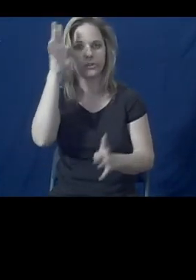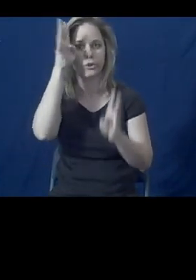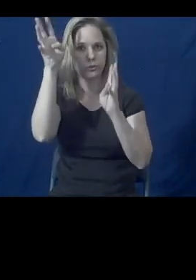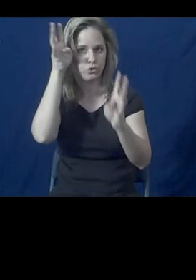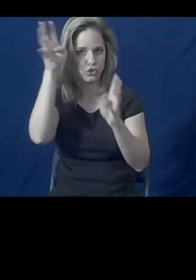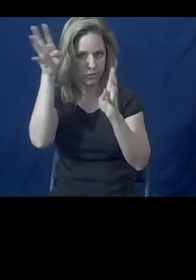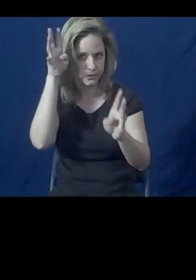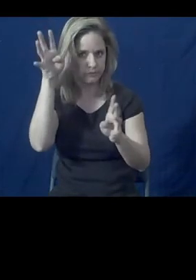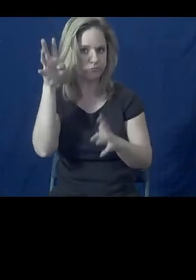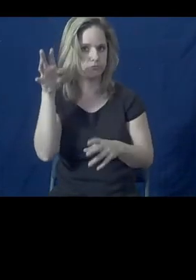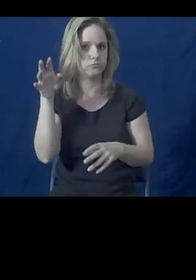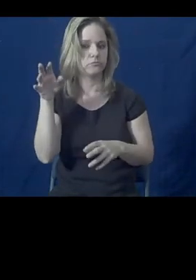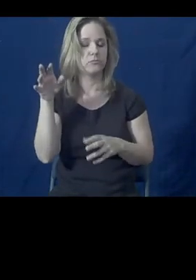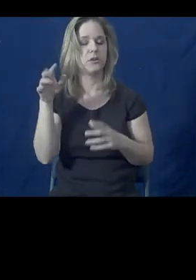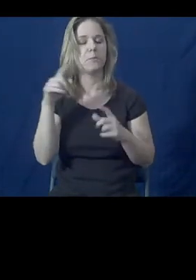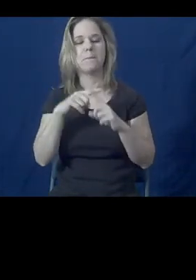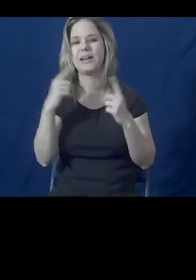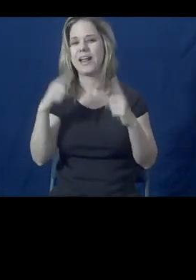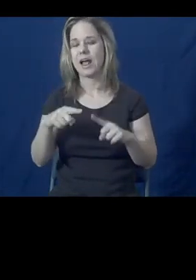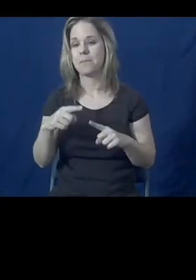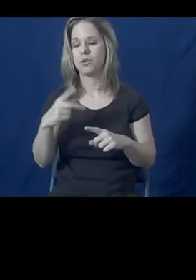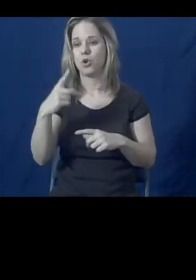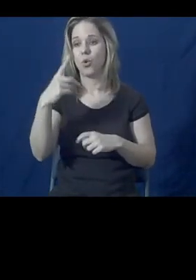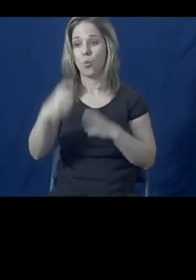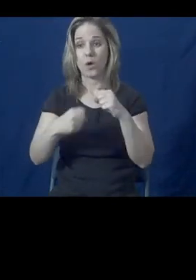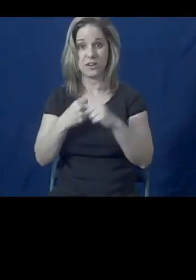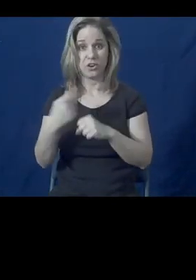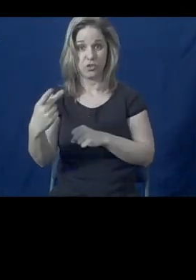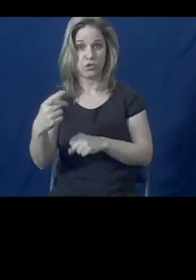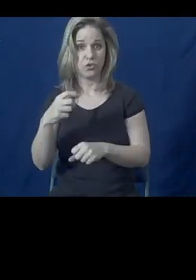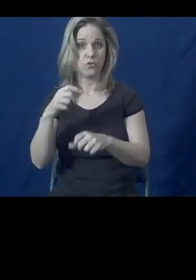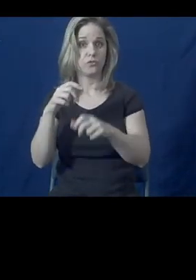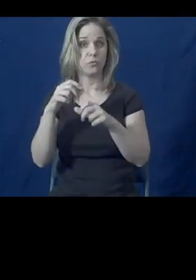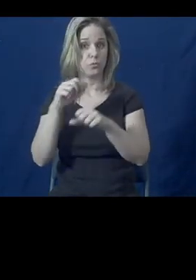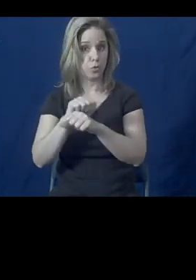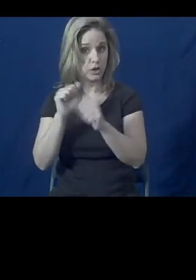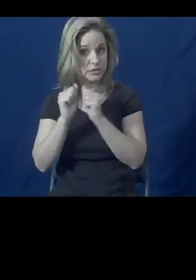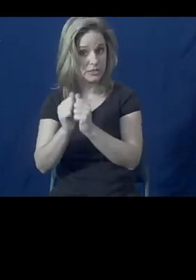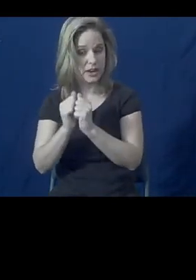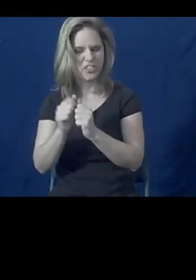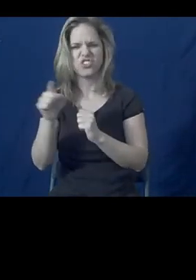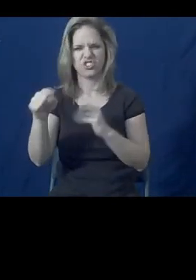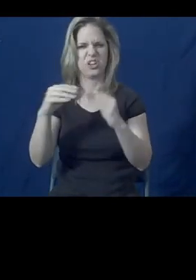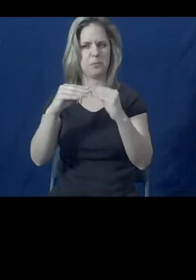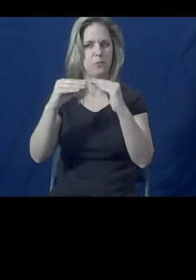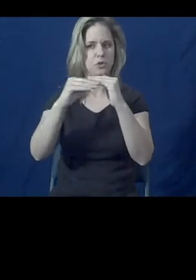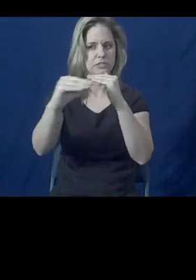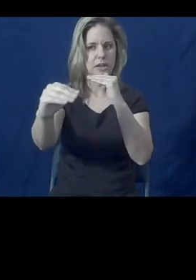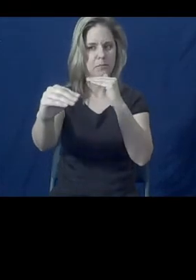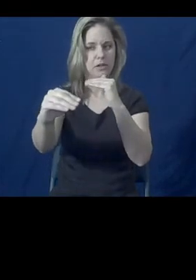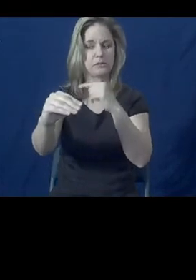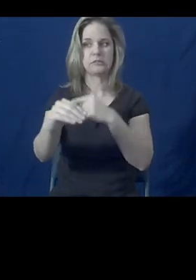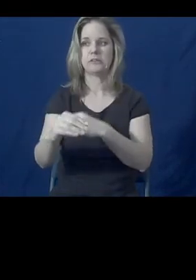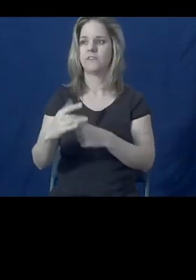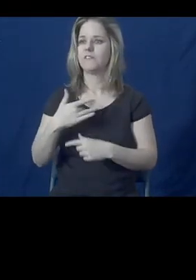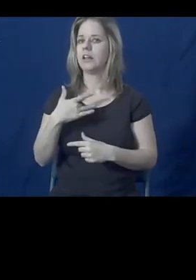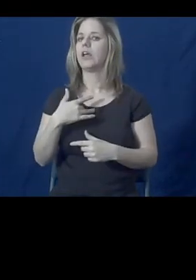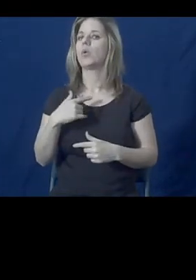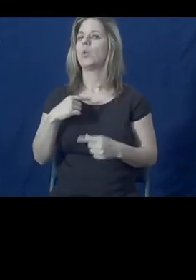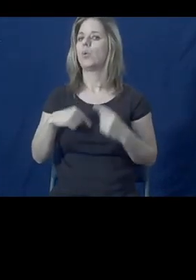After a year of treatment, and Jane had stabilized a little bit, she found that those initial reactions were